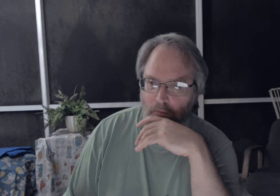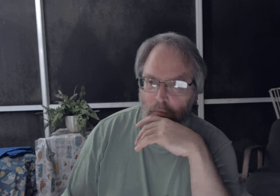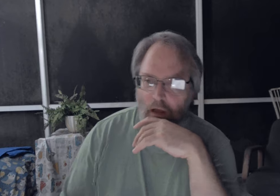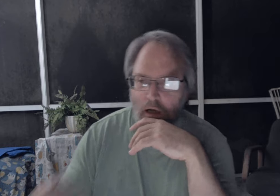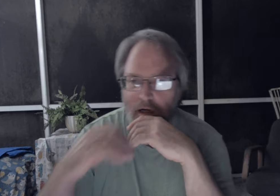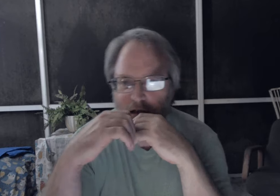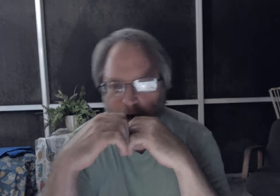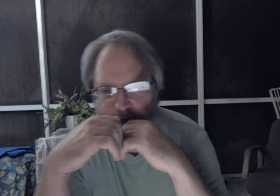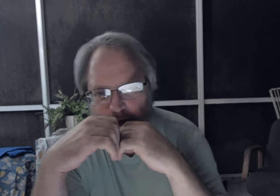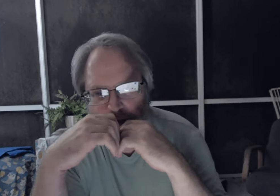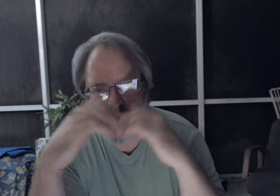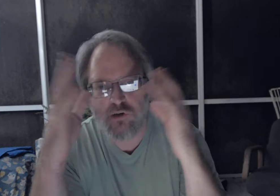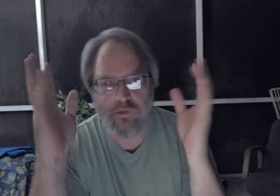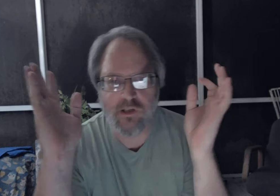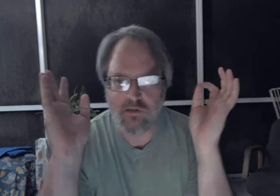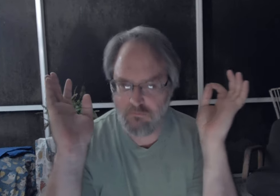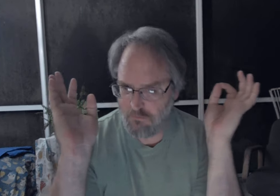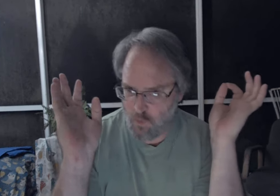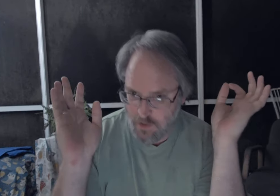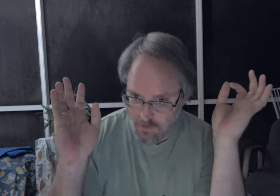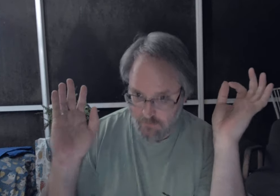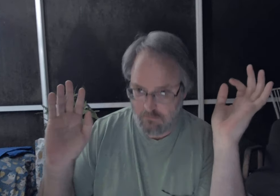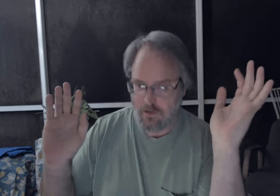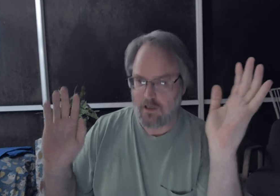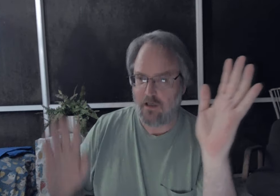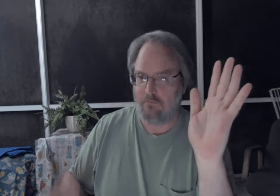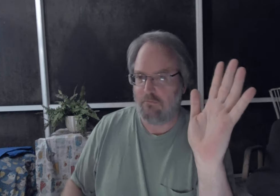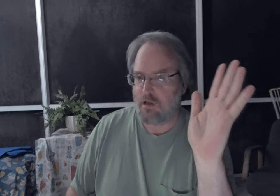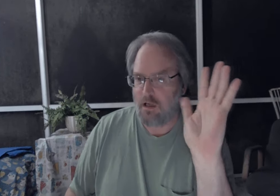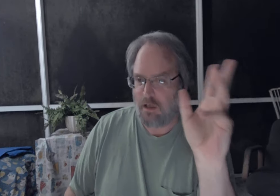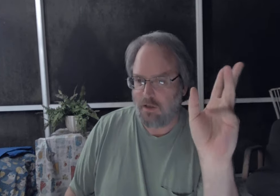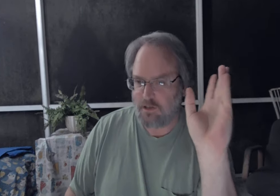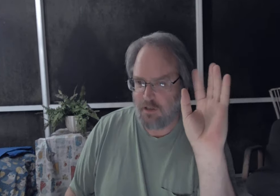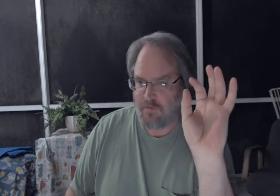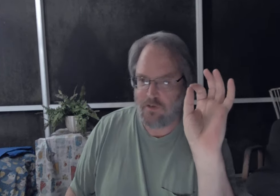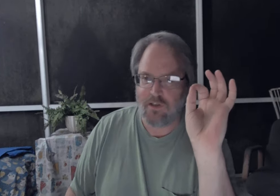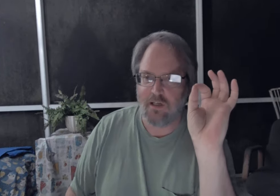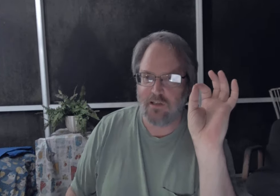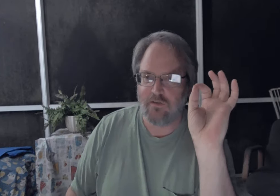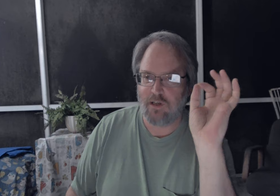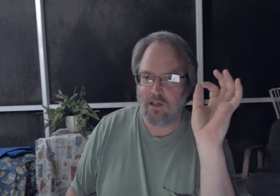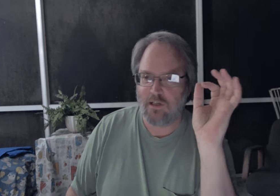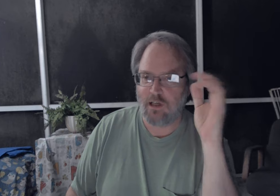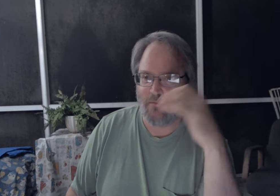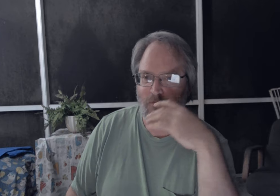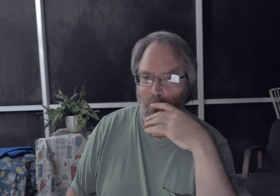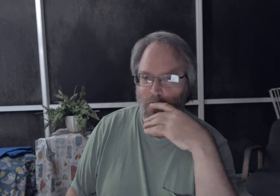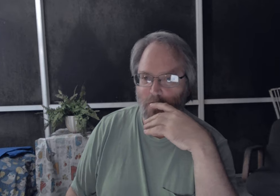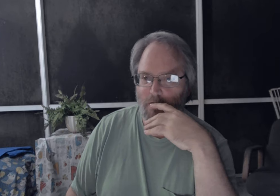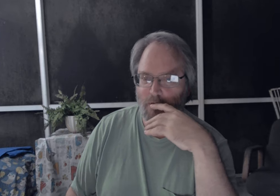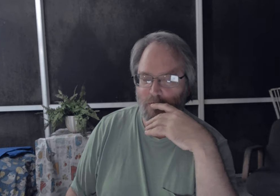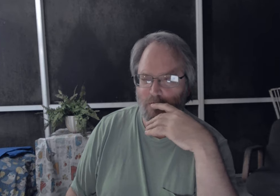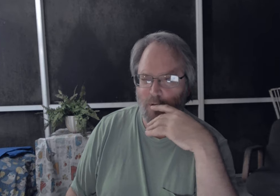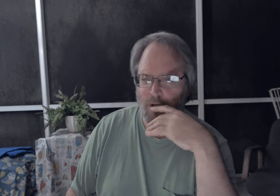so I think the sharpness wins this is the first test of nighttime 1440